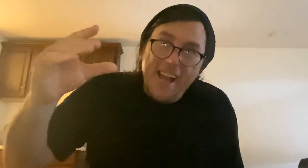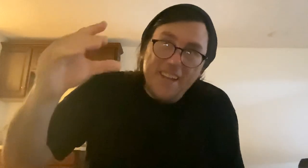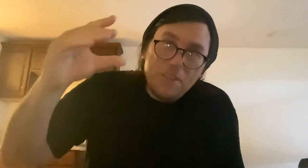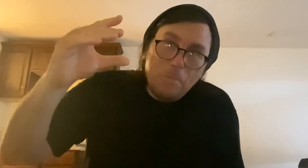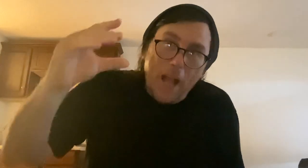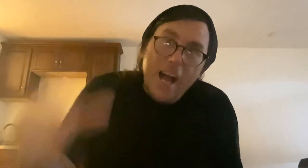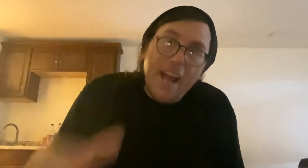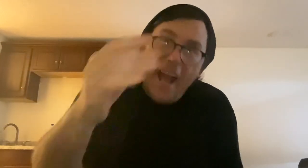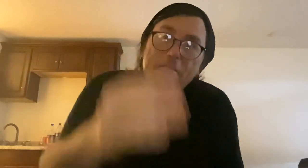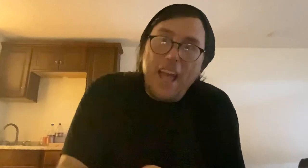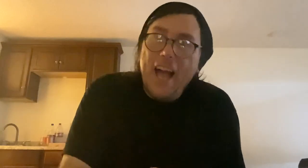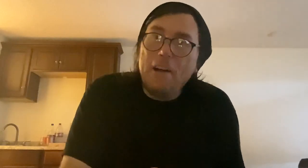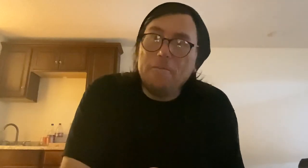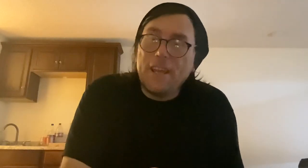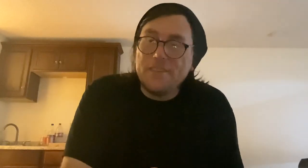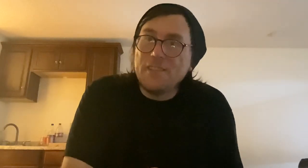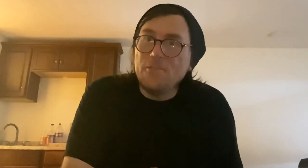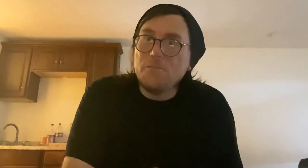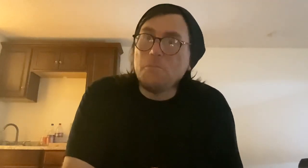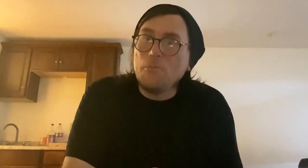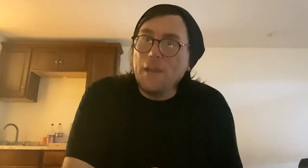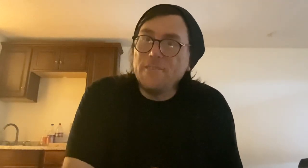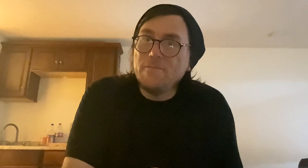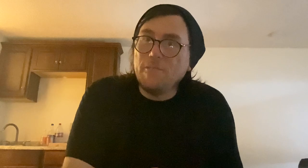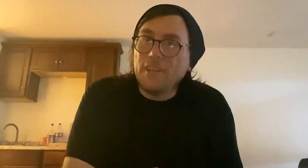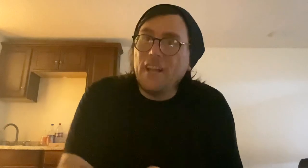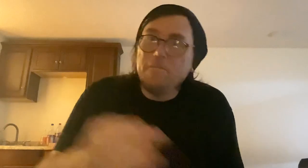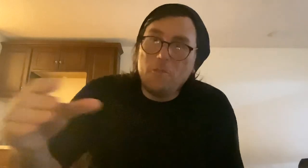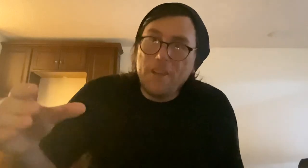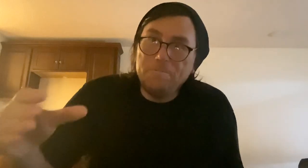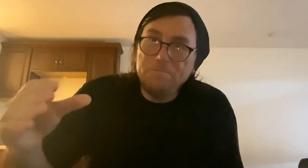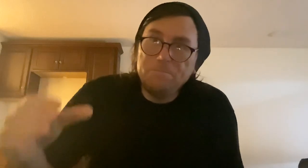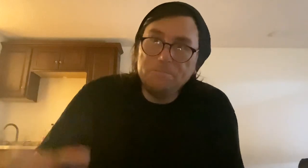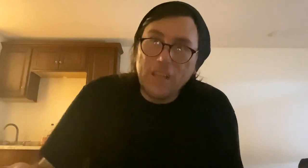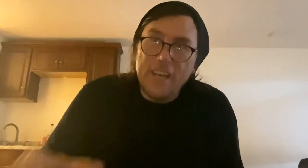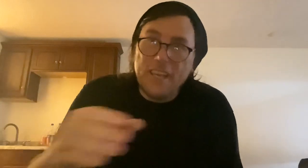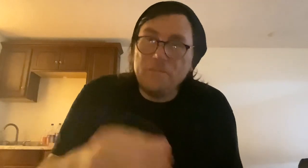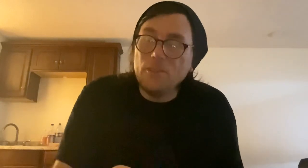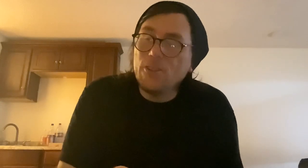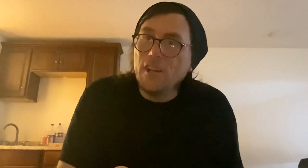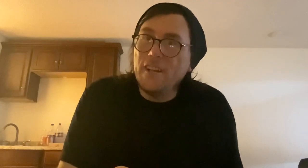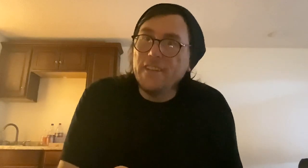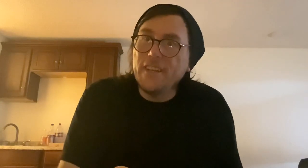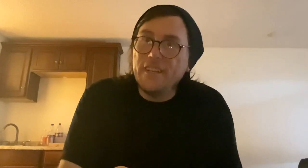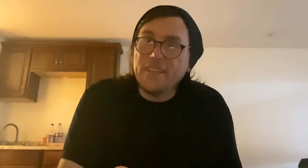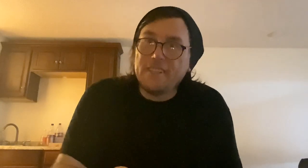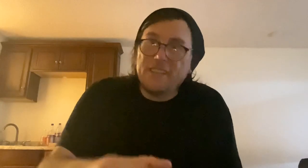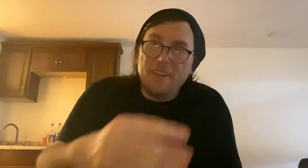I have to have is a seller's permit for California. And I even looked on, you know,